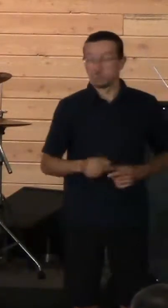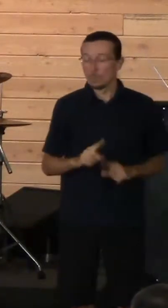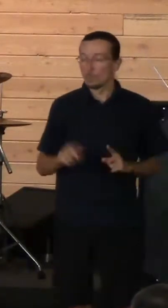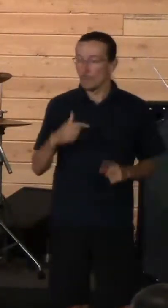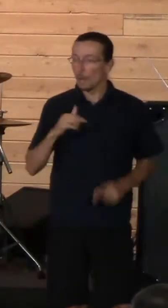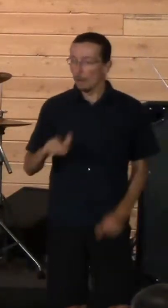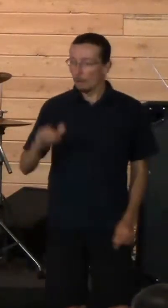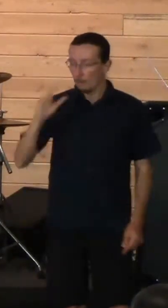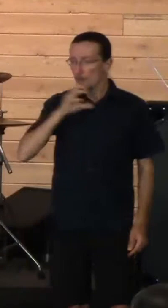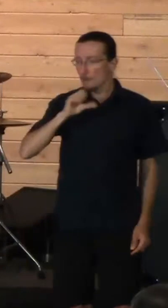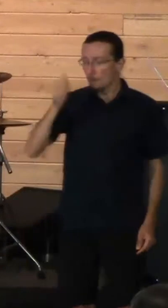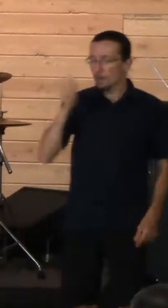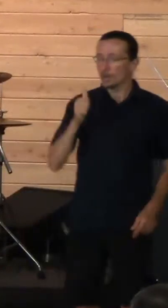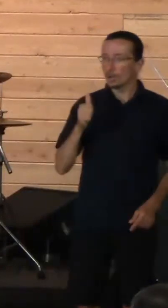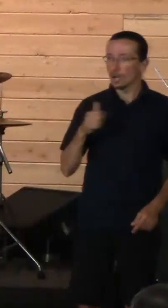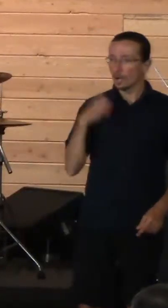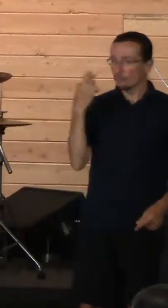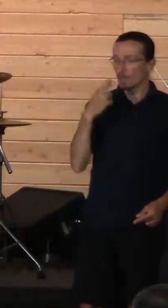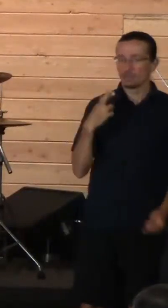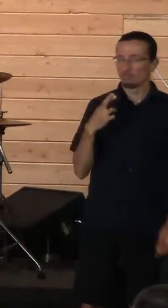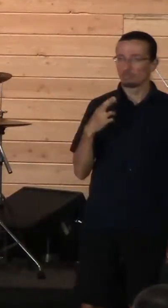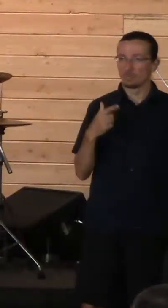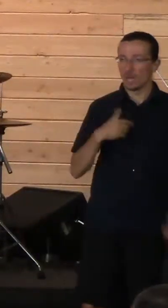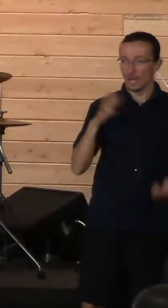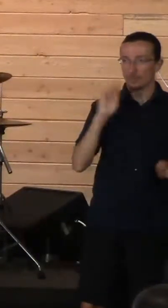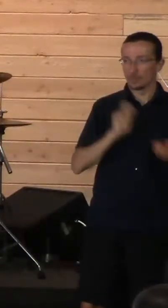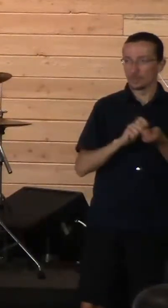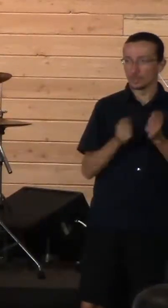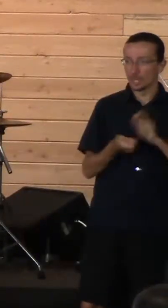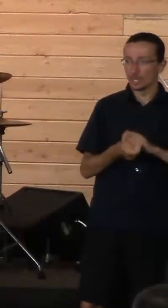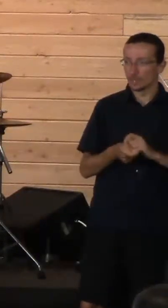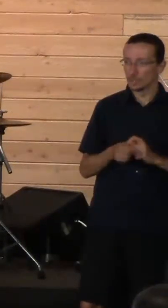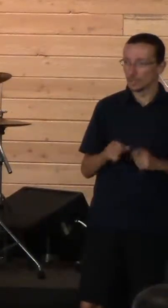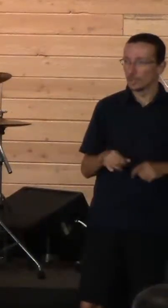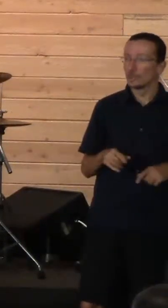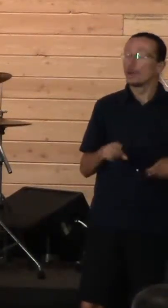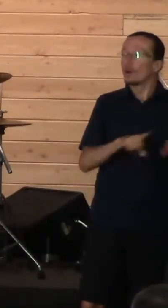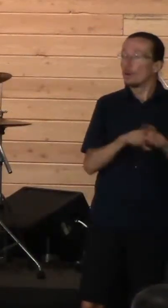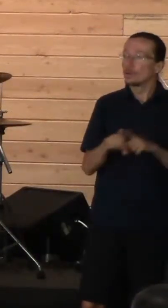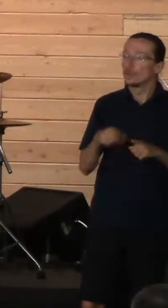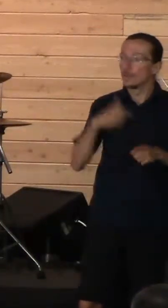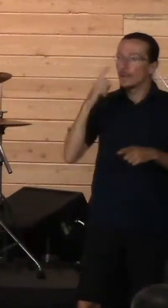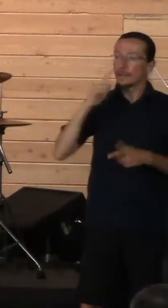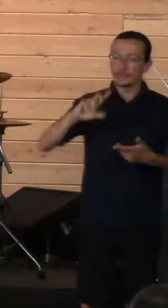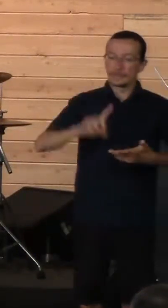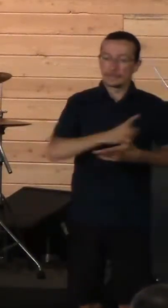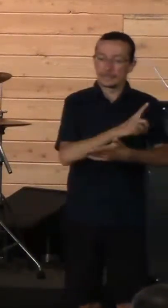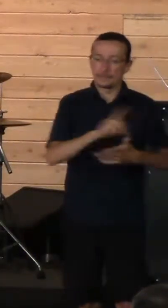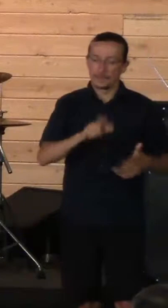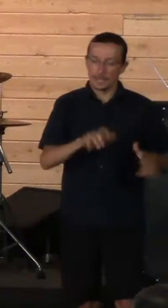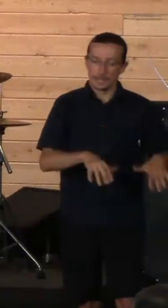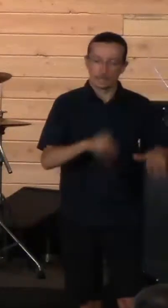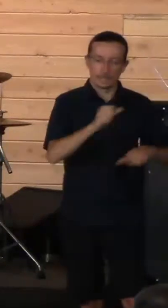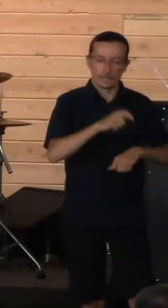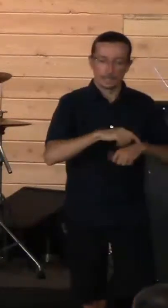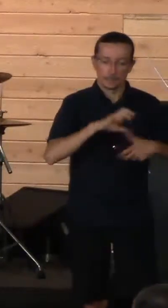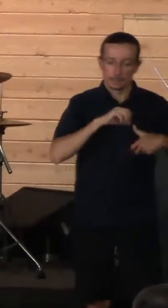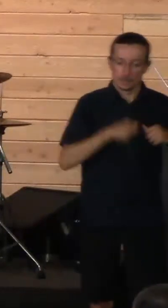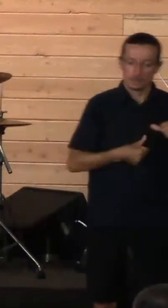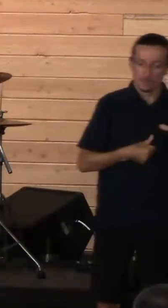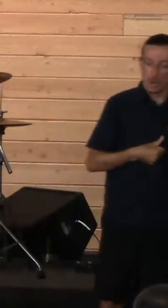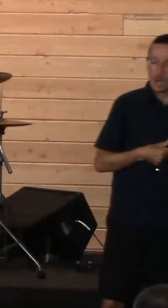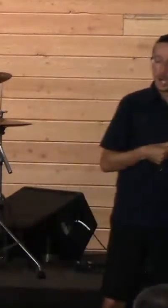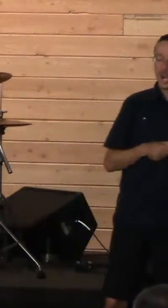you know, I would have written it differently. And I think David, too, he had to take time to mourn that this isn't the ending he would have